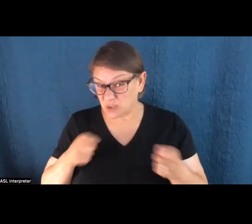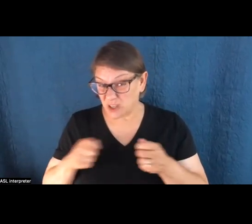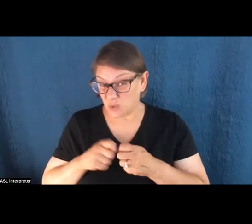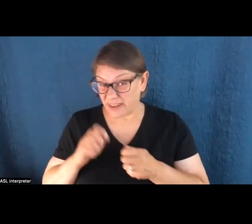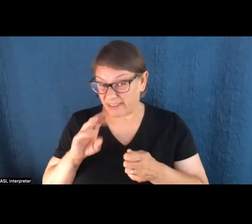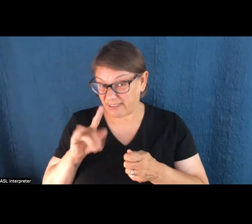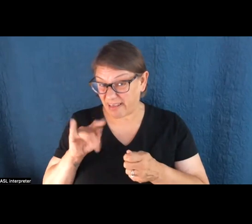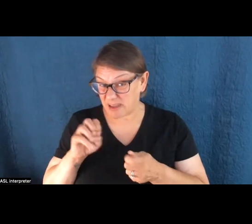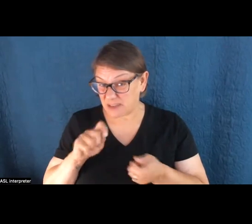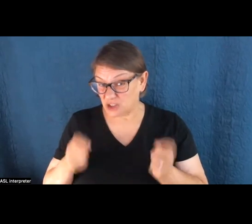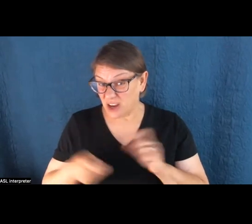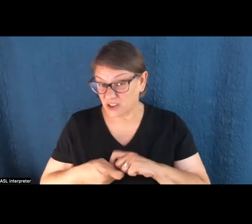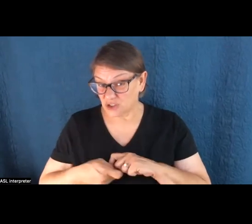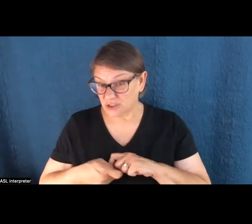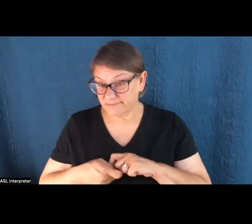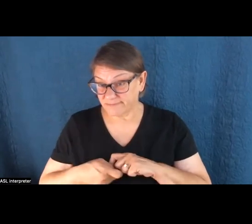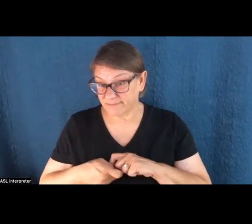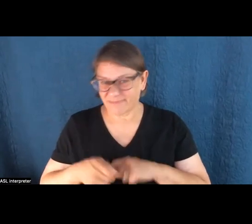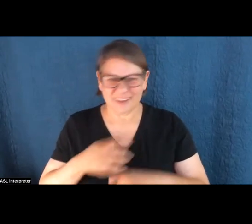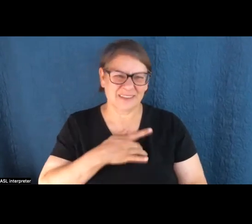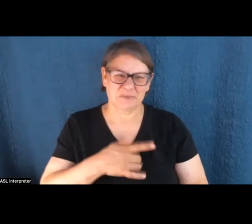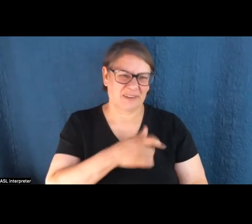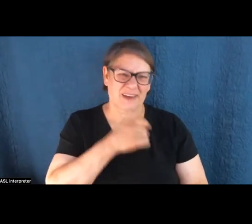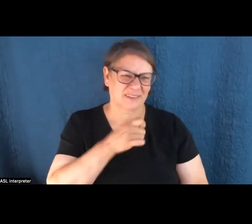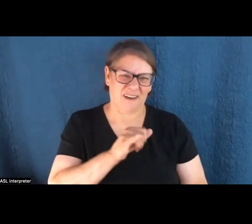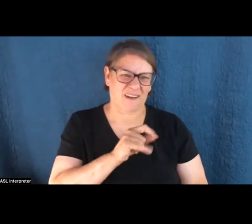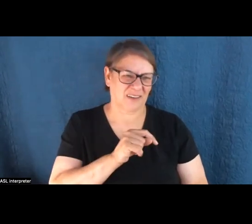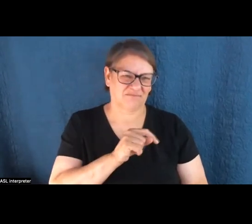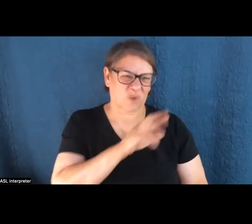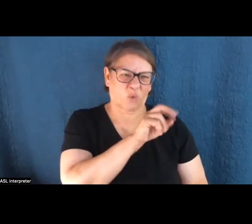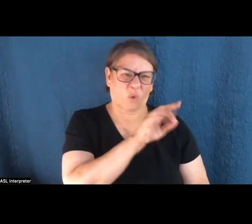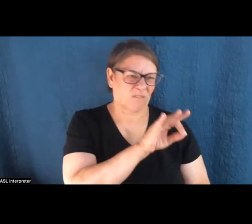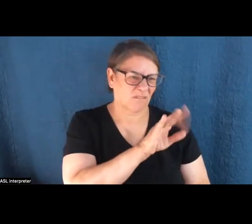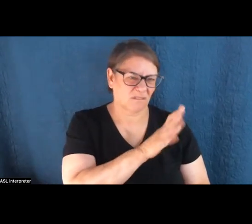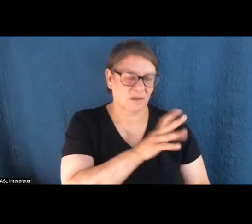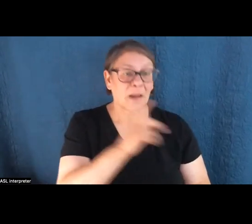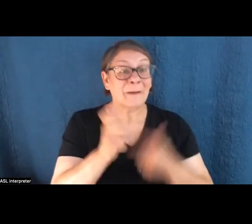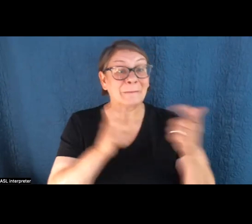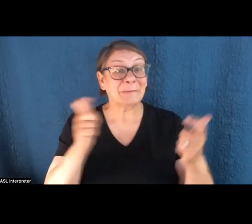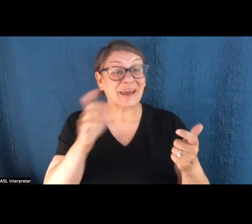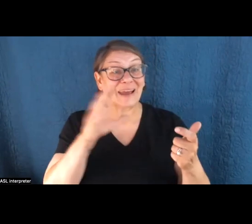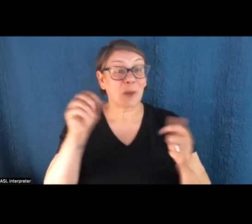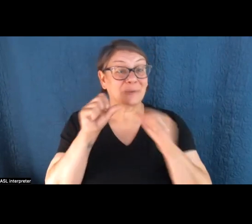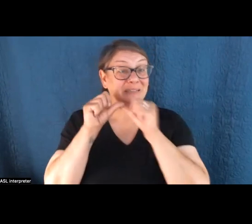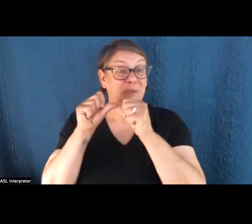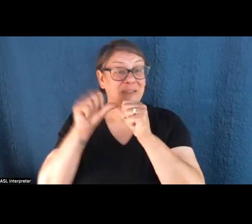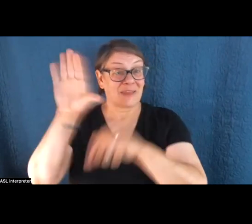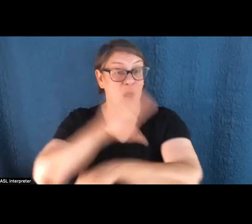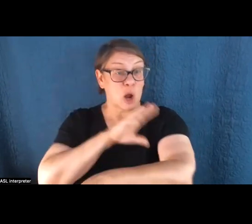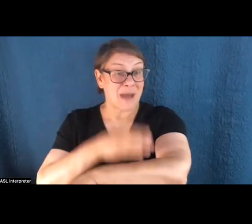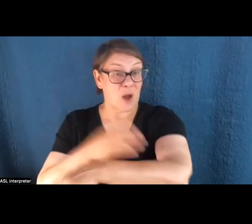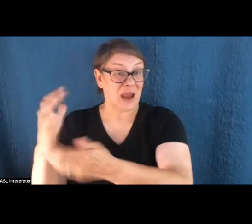that is typically not going to be it. You know, big, big companies maintaining their power and making a lot of money